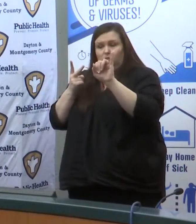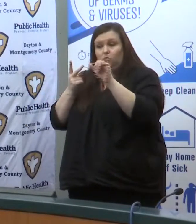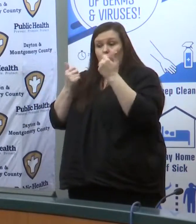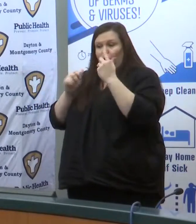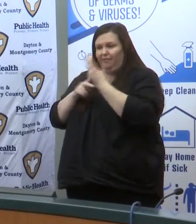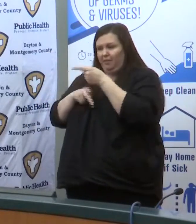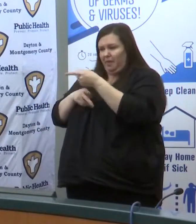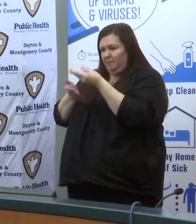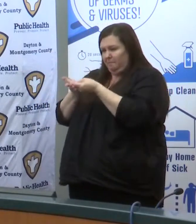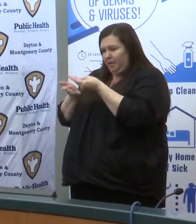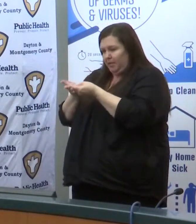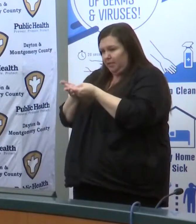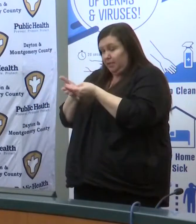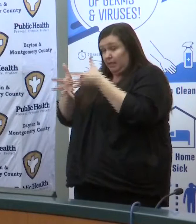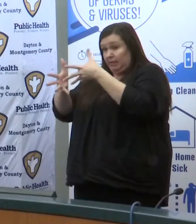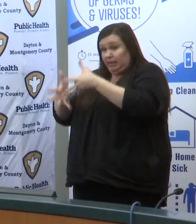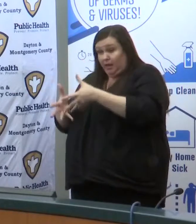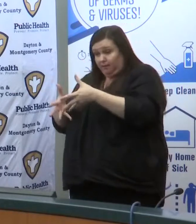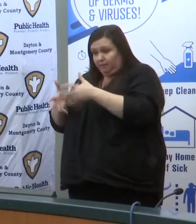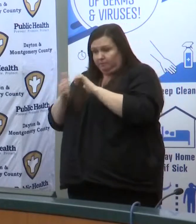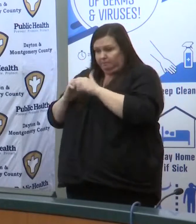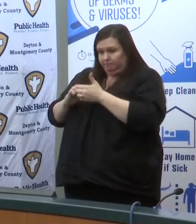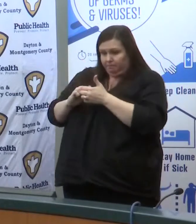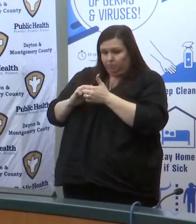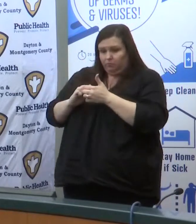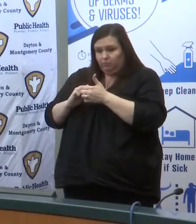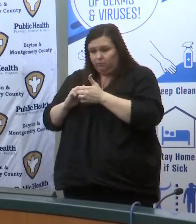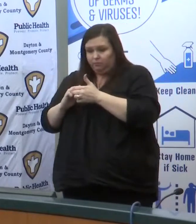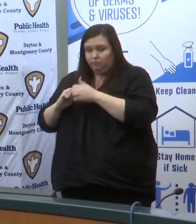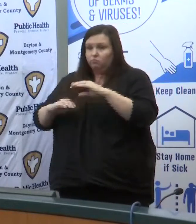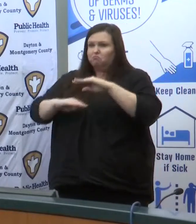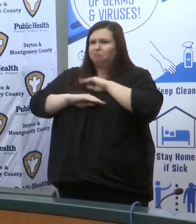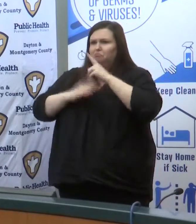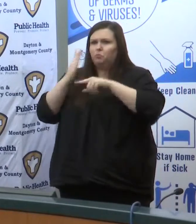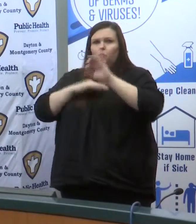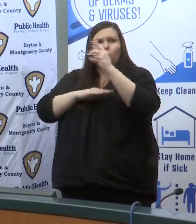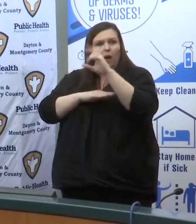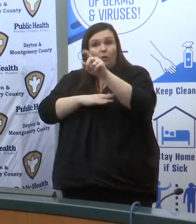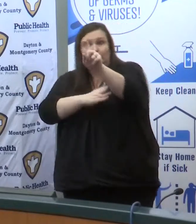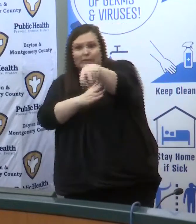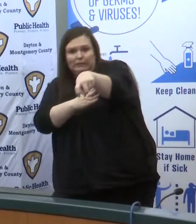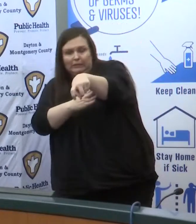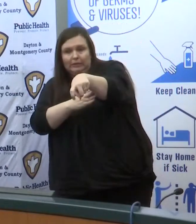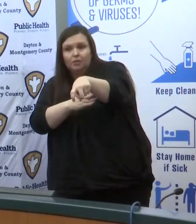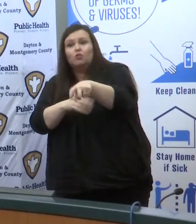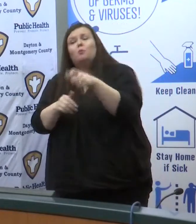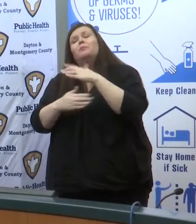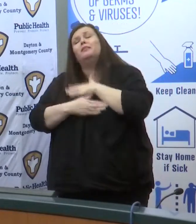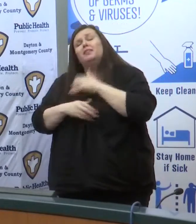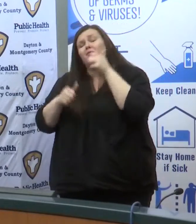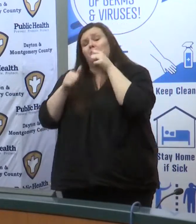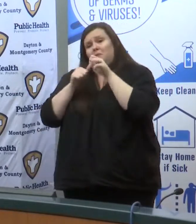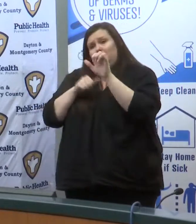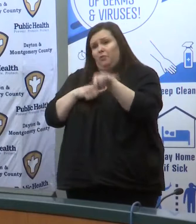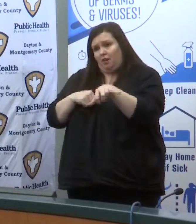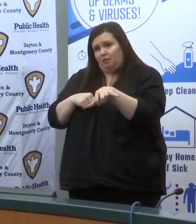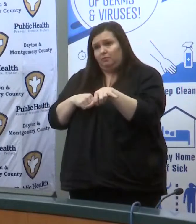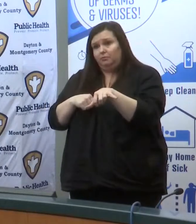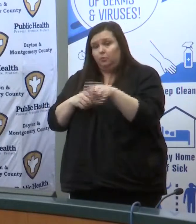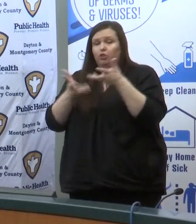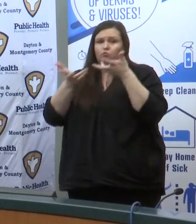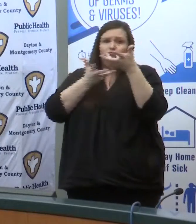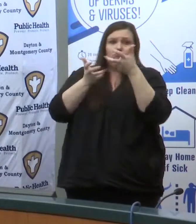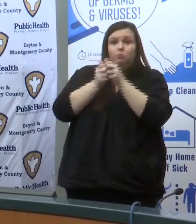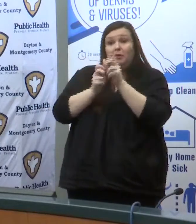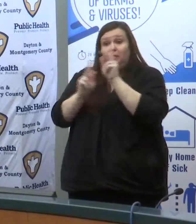rest of that money to best satisfy what the people of ohio need so keep that in mind as you talk to people and